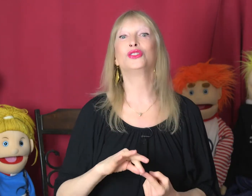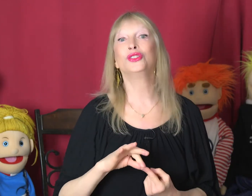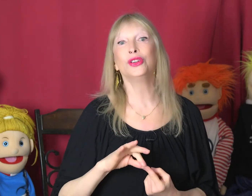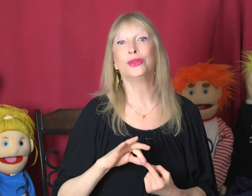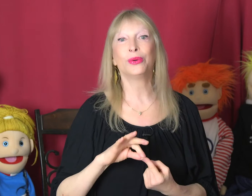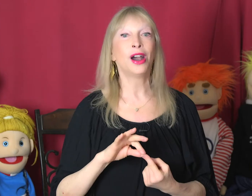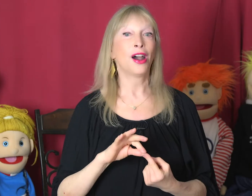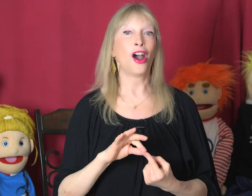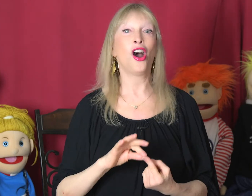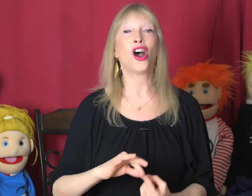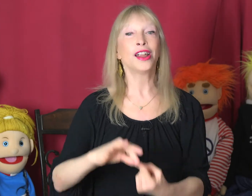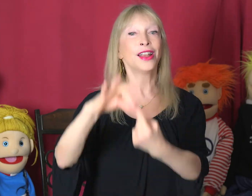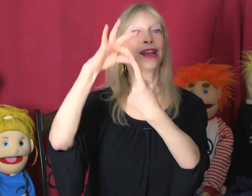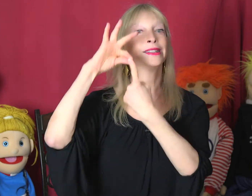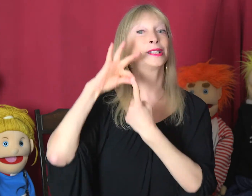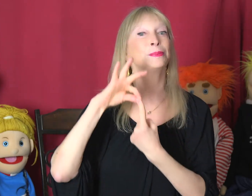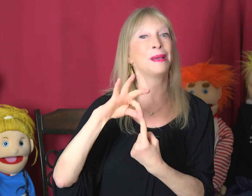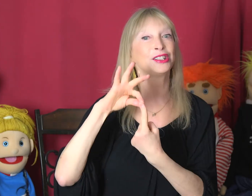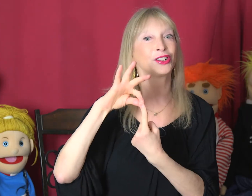you are special.